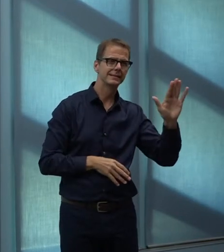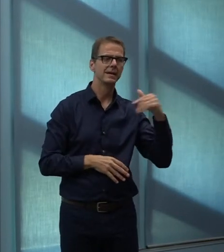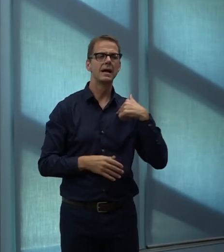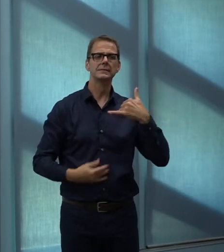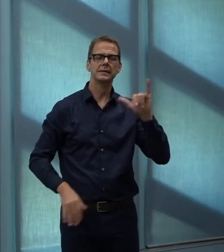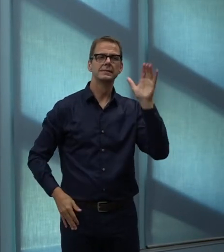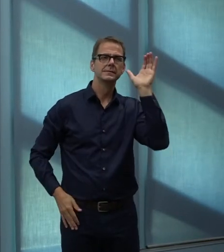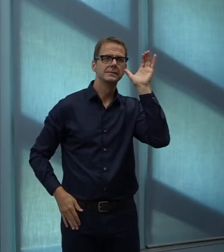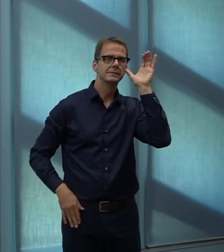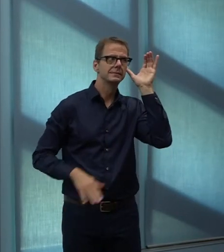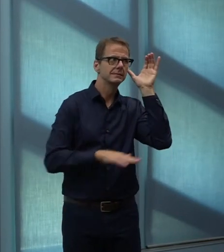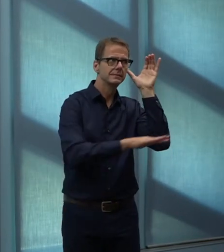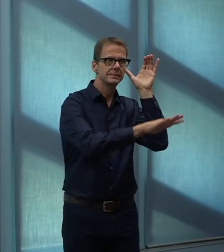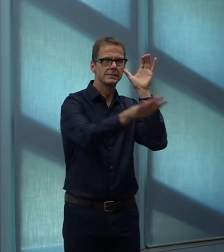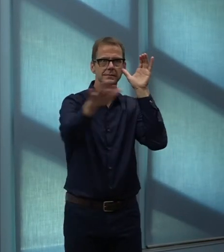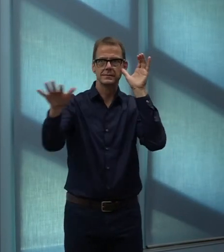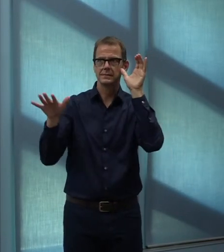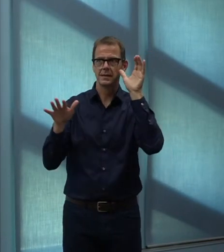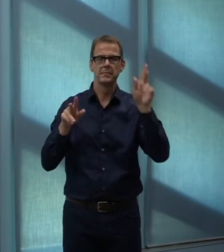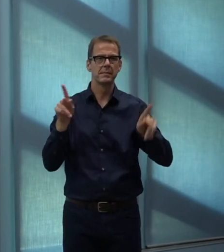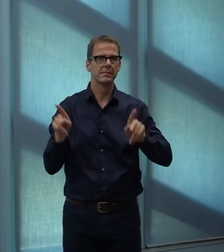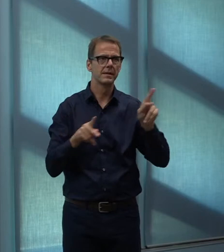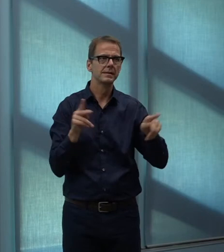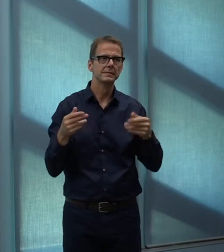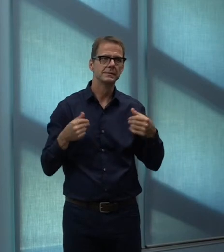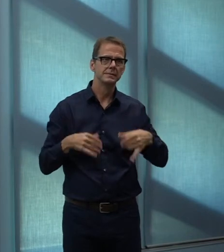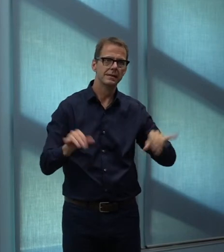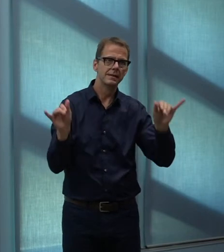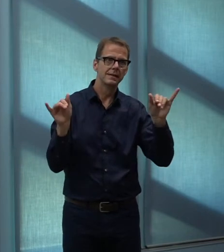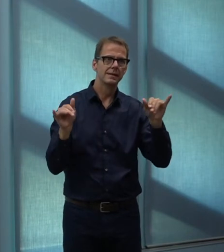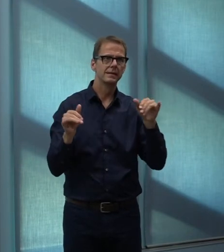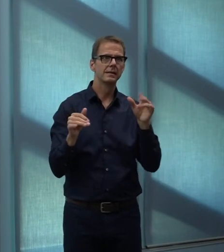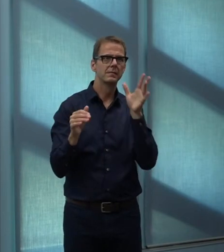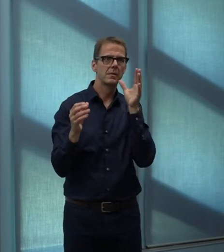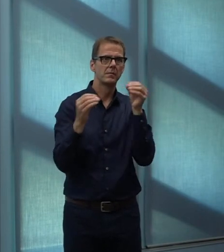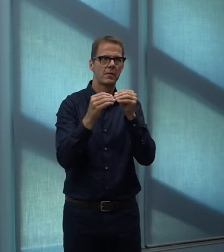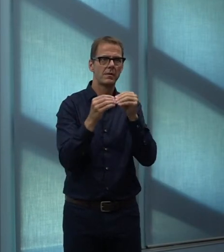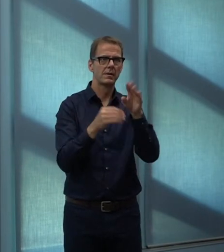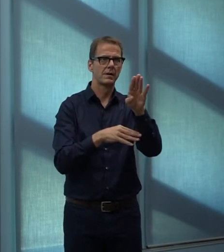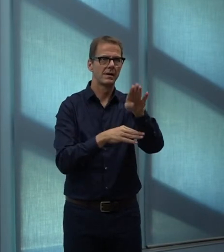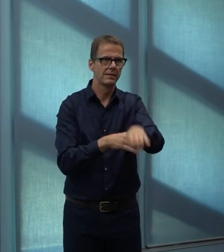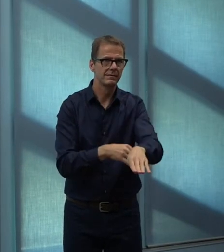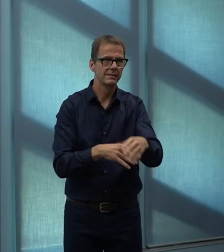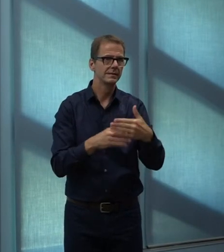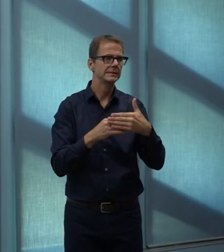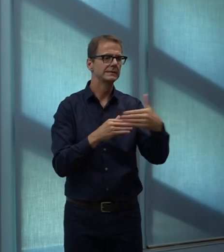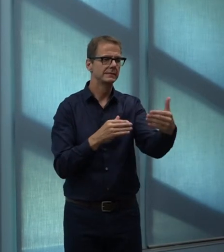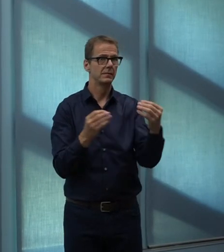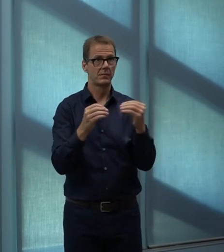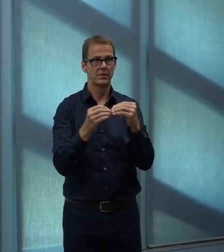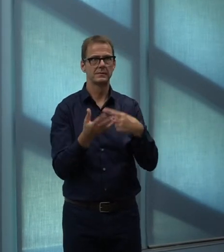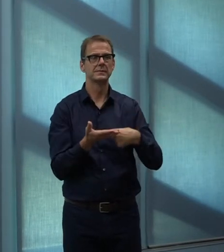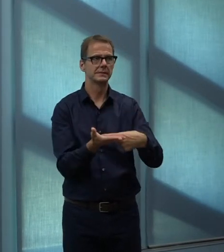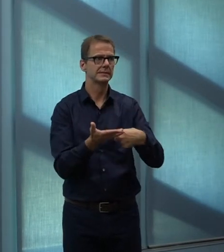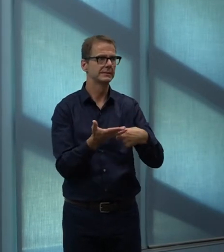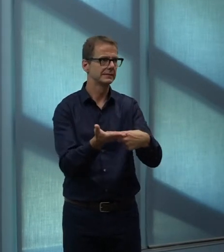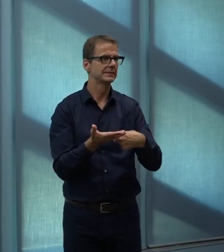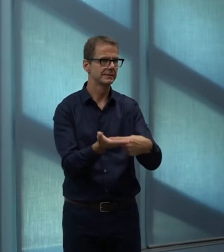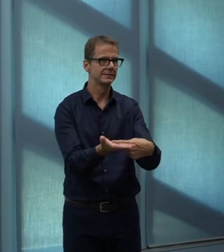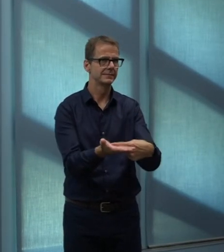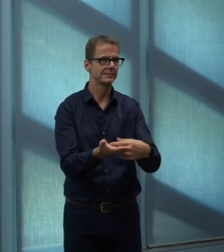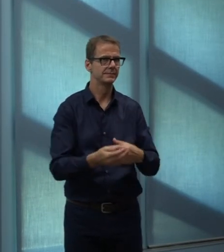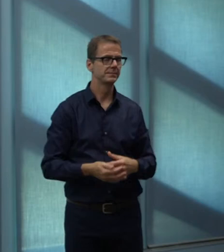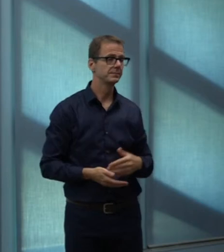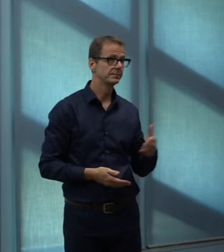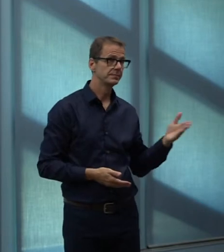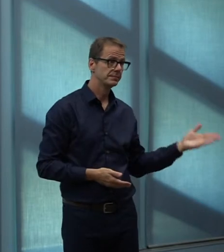Did you have a second question? Yes, a follow-up. This relates to the parking minimums. Yesterday in your comments you mentioned,